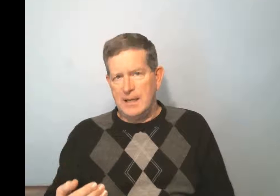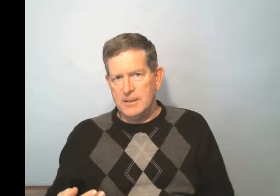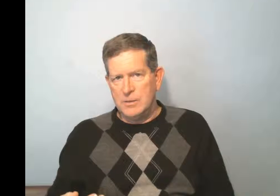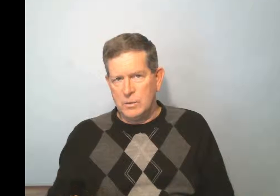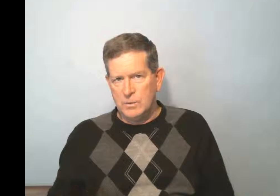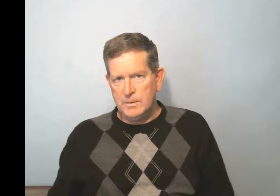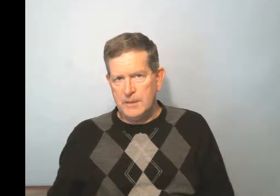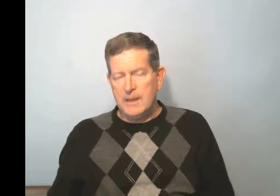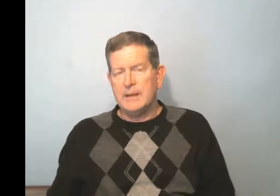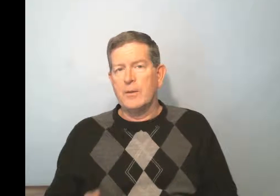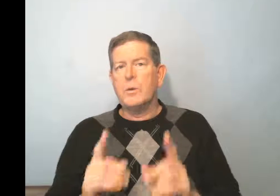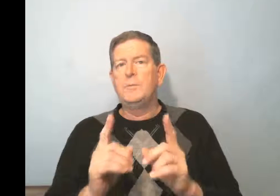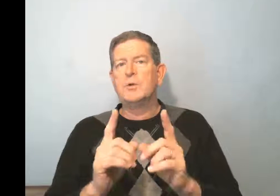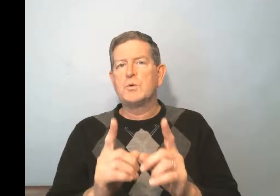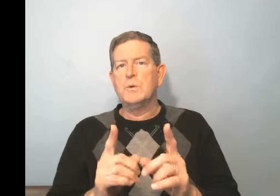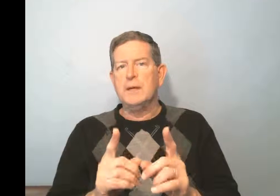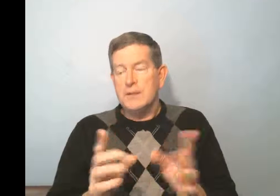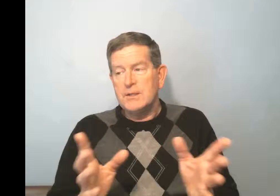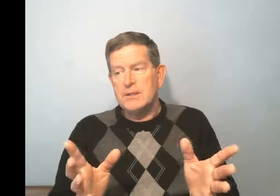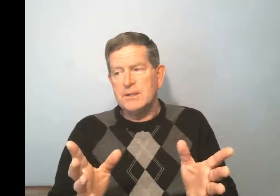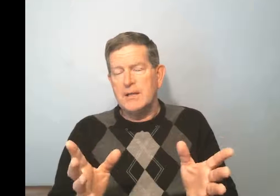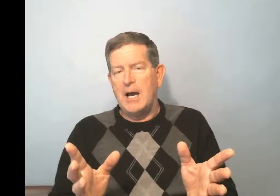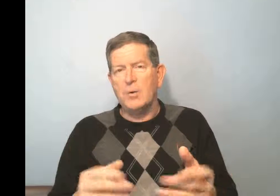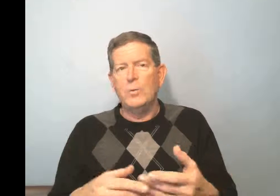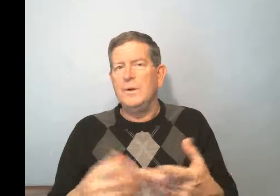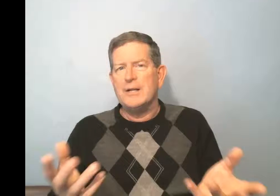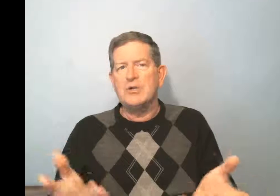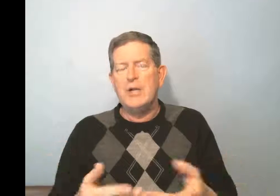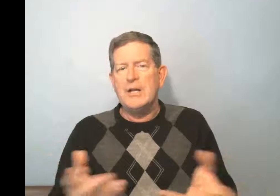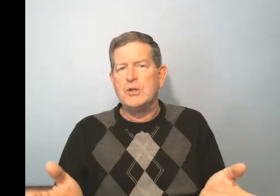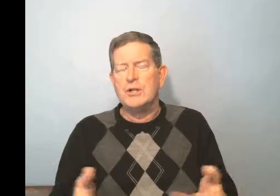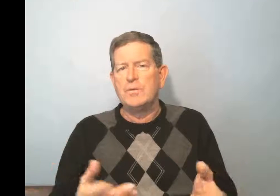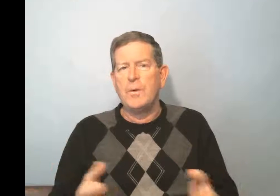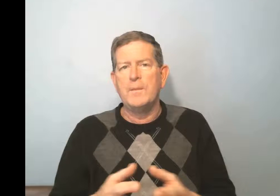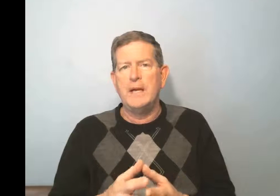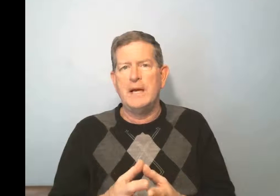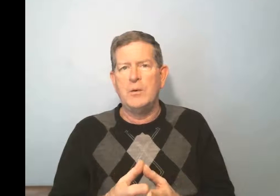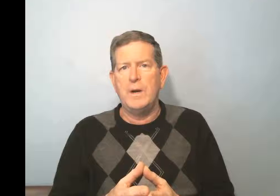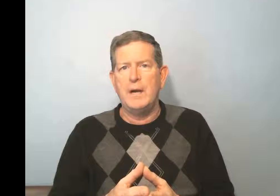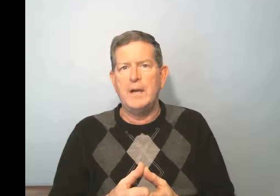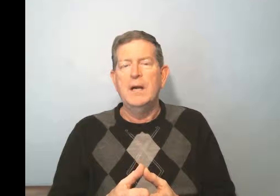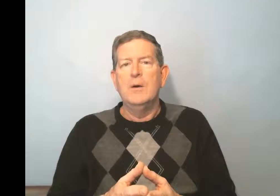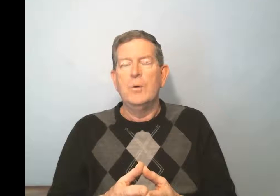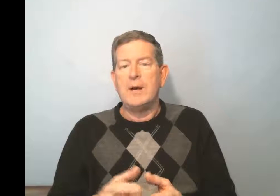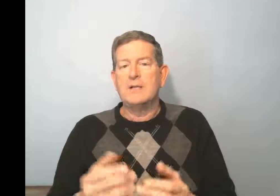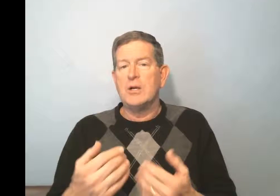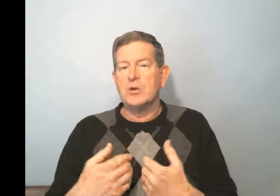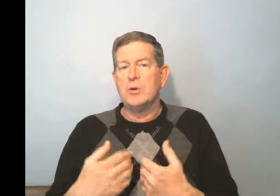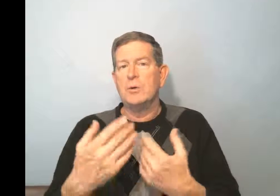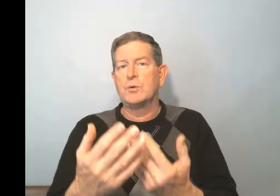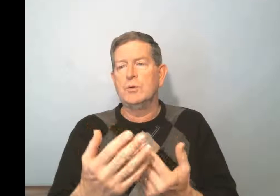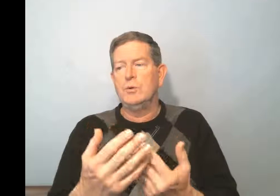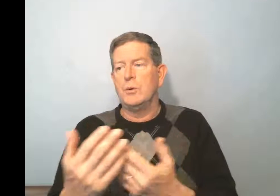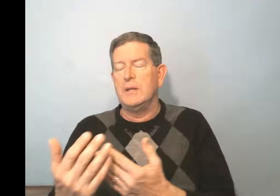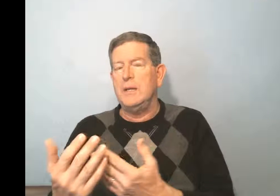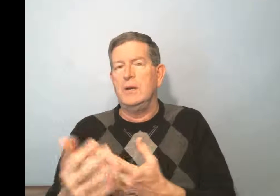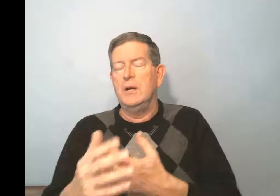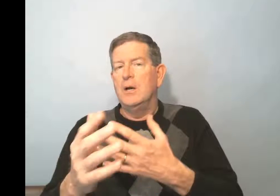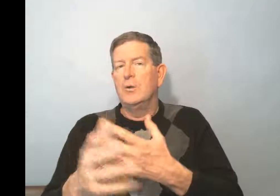elles ont. Now, the word besoin, since it's a noun, will not change in its form in any way. Whether I say je, or tu, or il, no